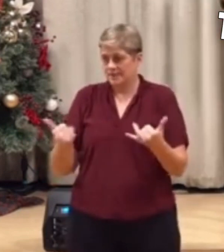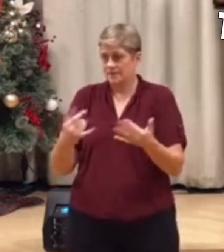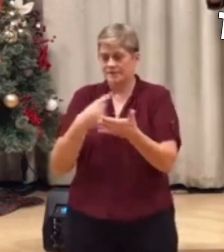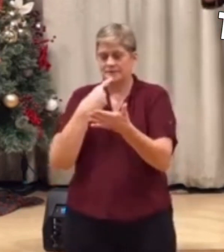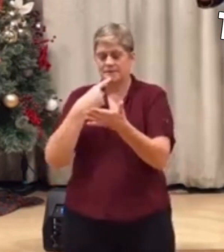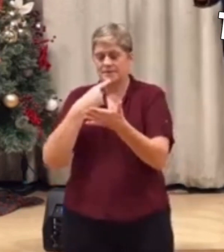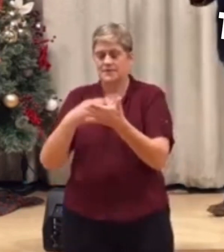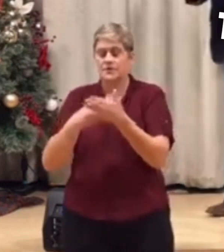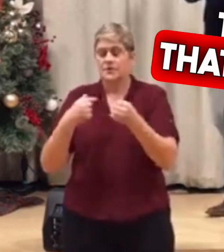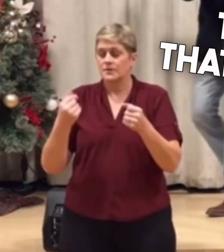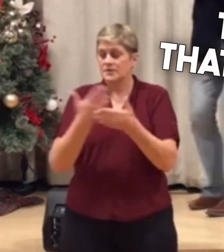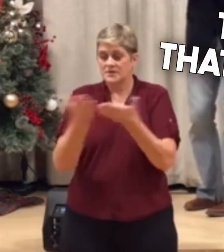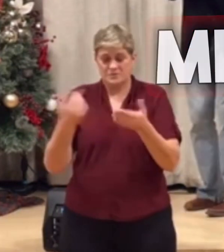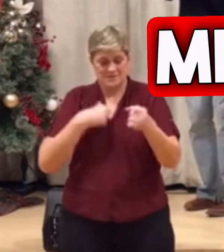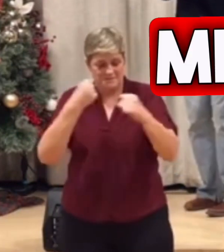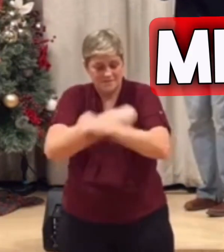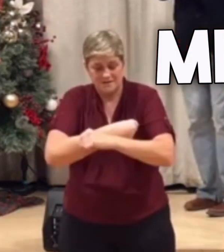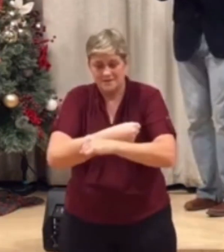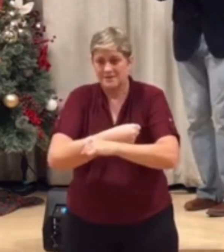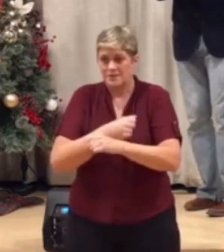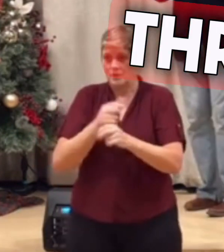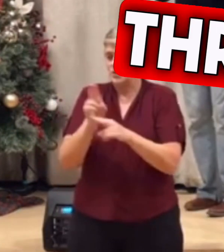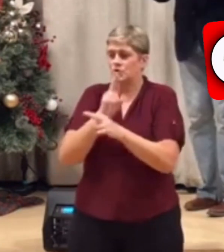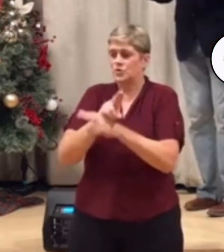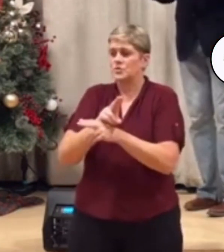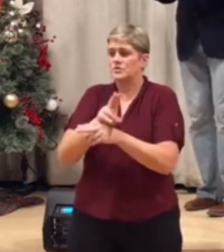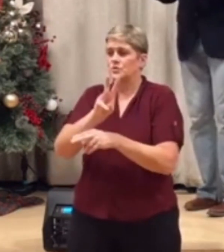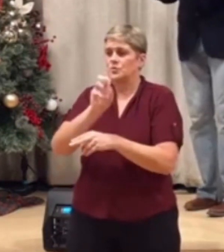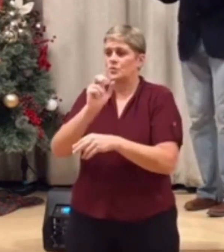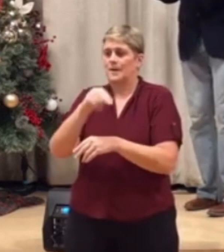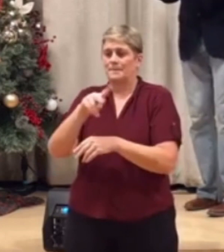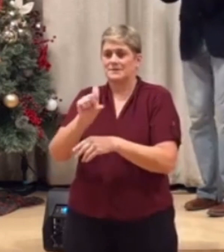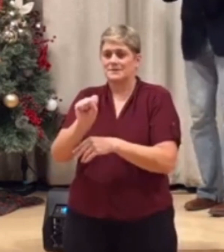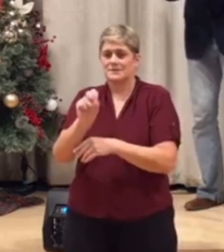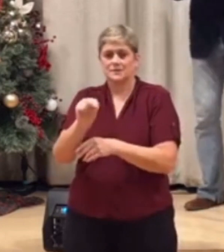theos. That they are mighty through God.